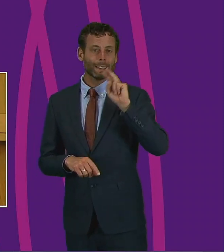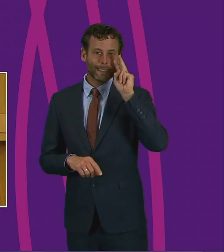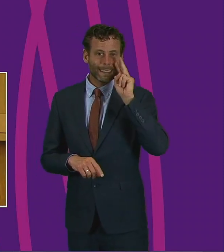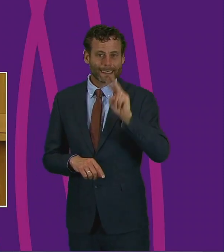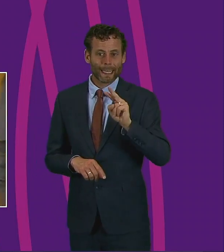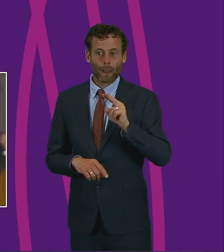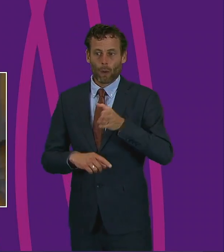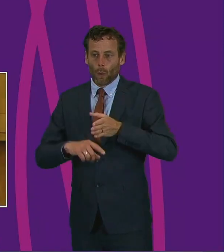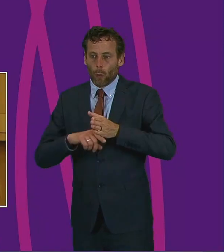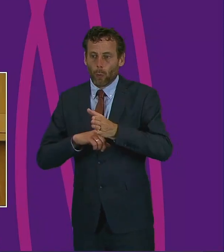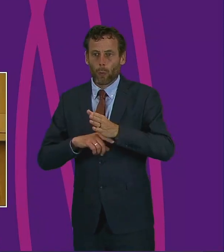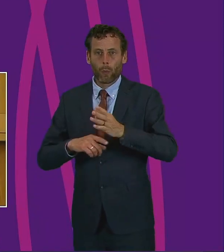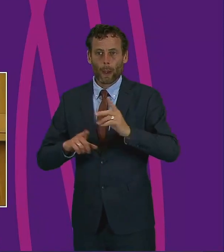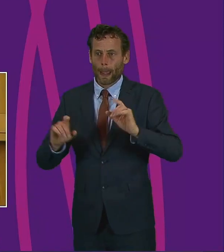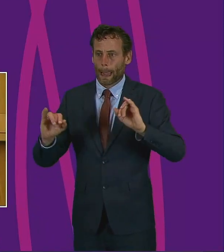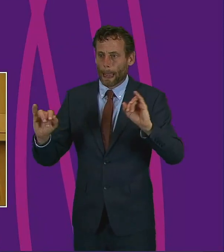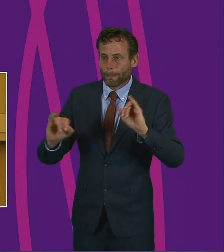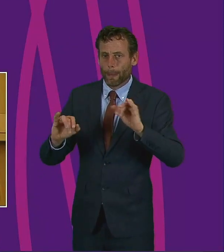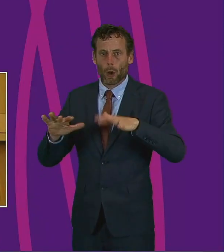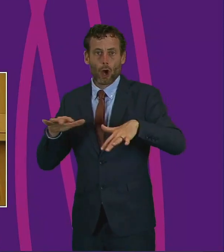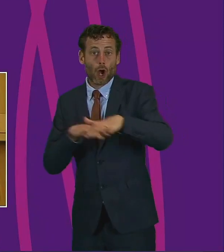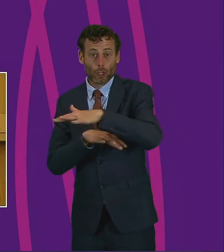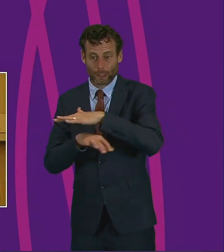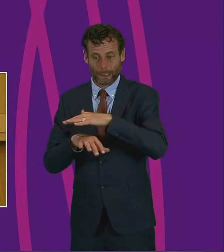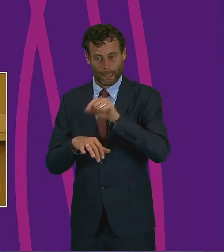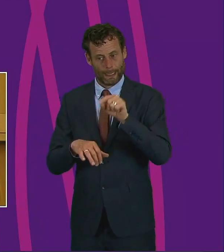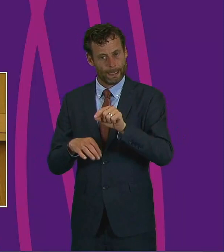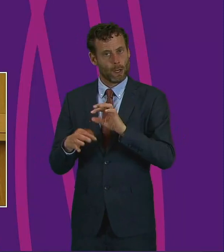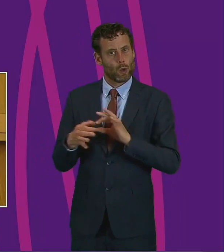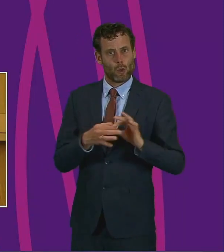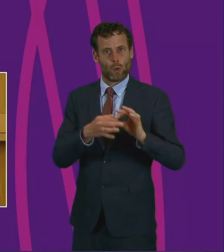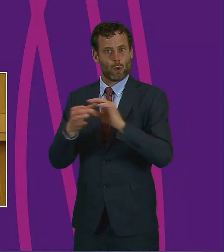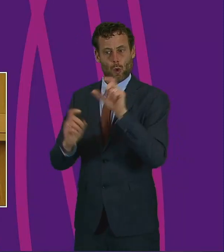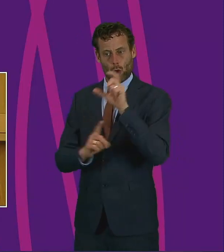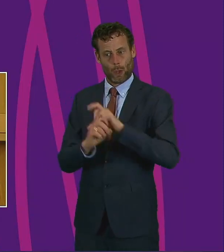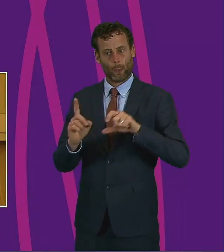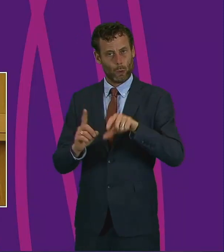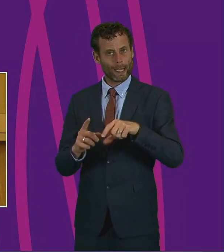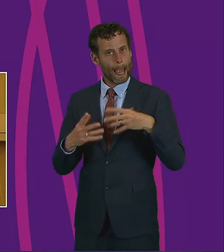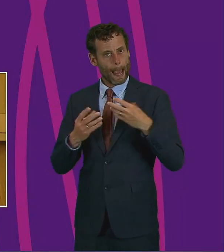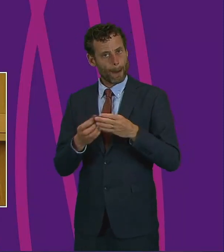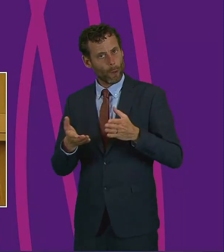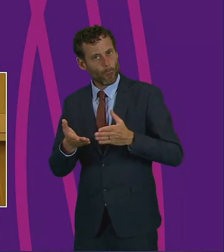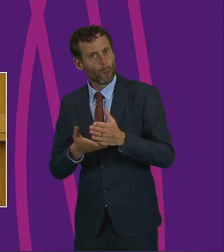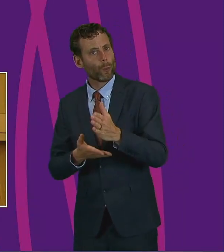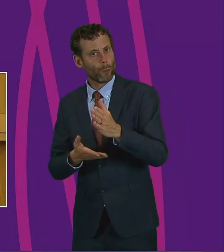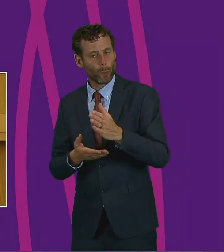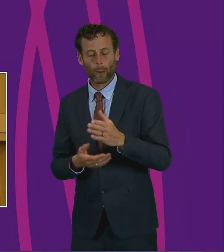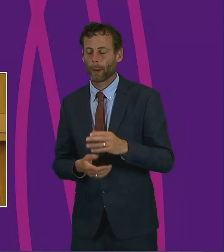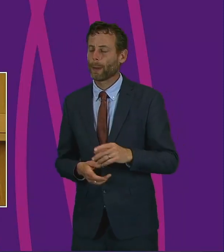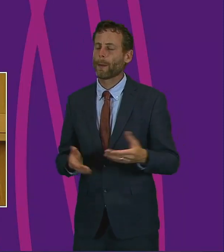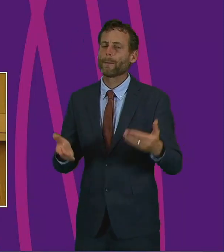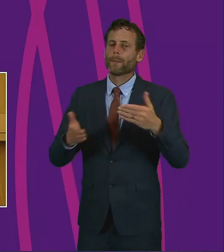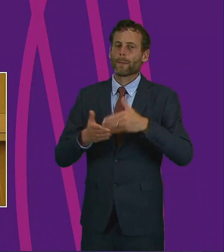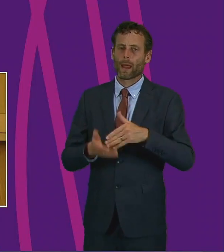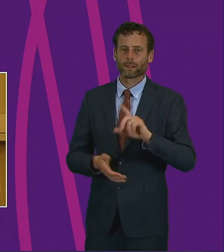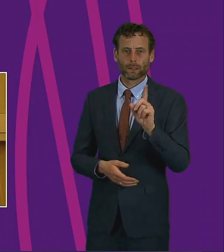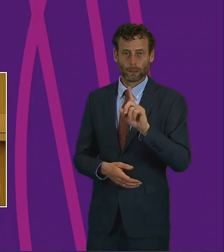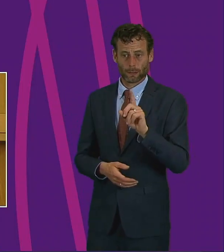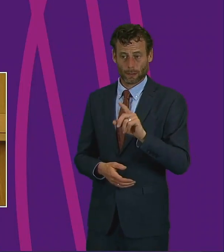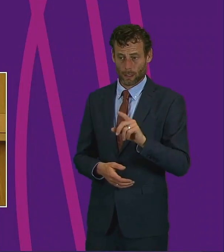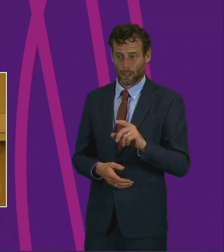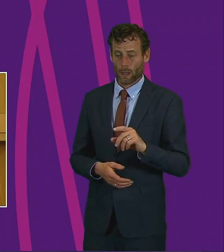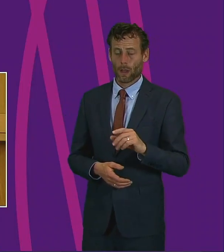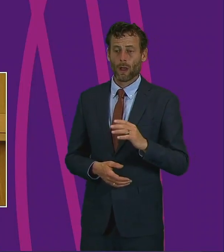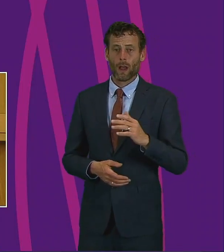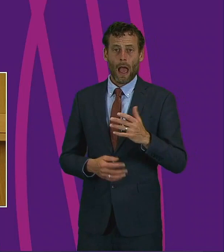emergency. They are where the impact of this virus is most keenly felt, but they are also in the front line in the mitigation of